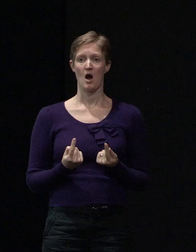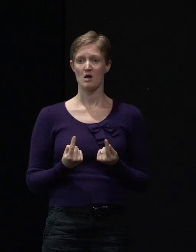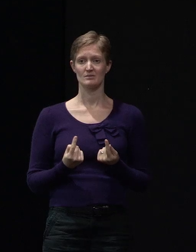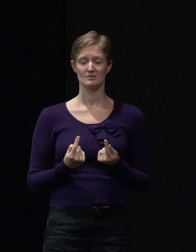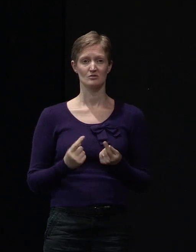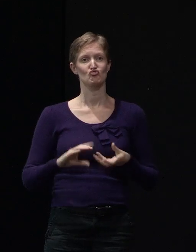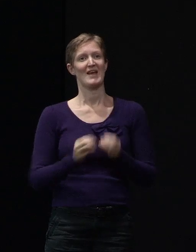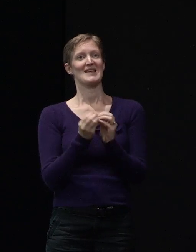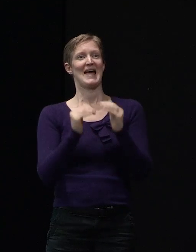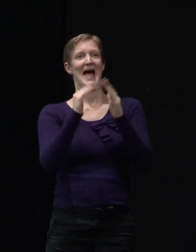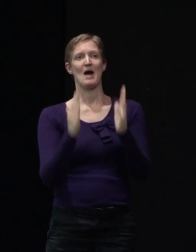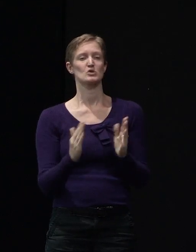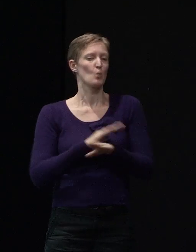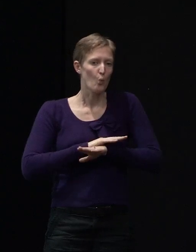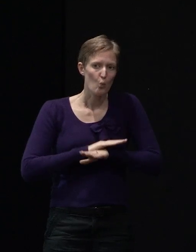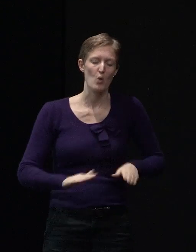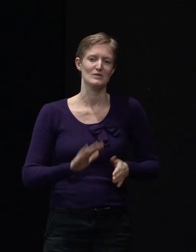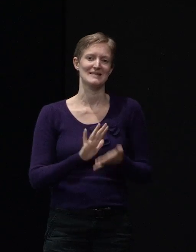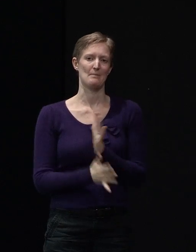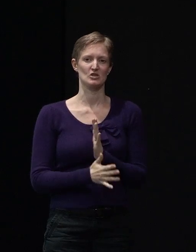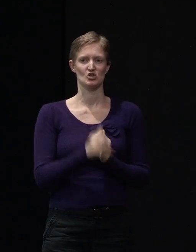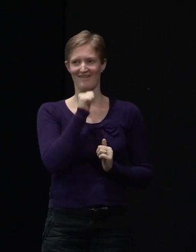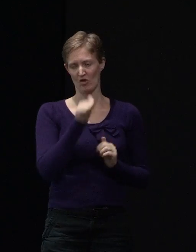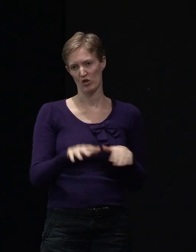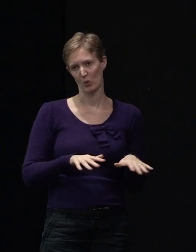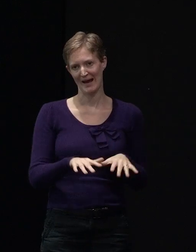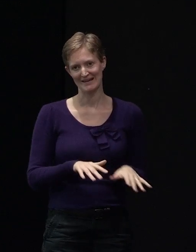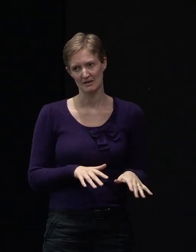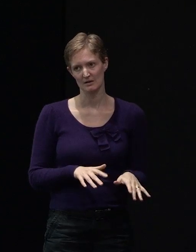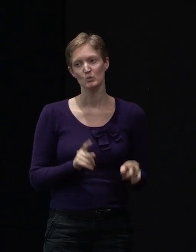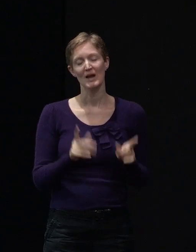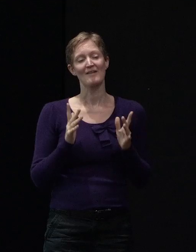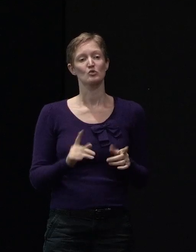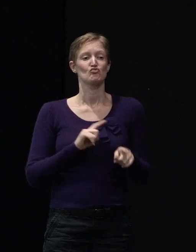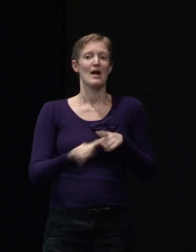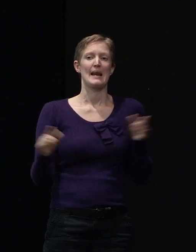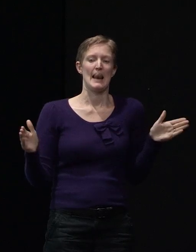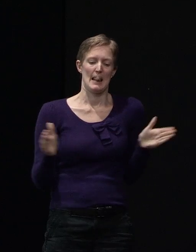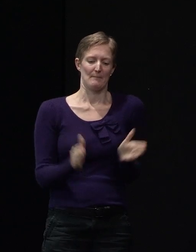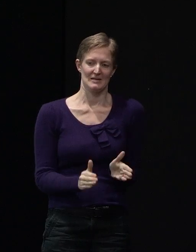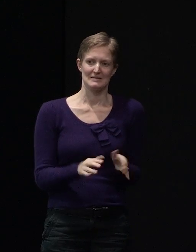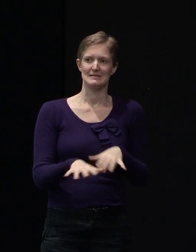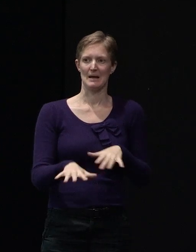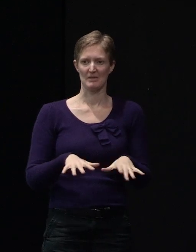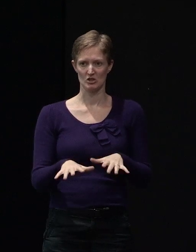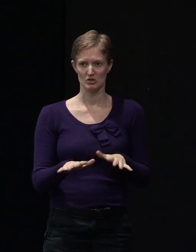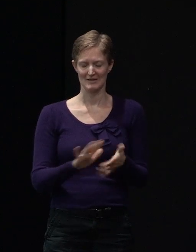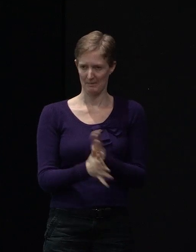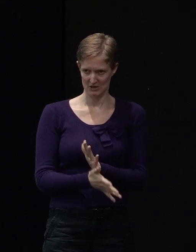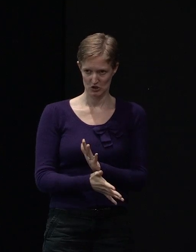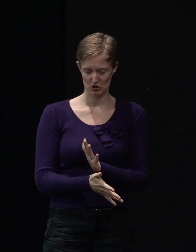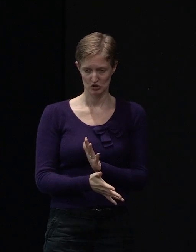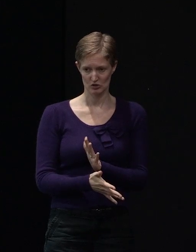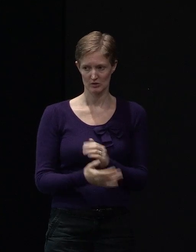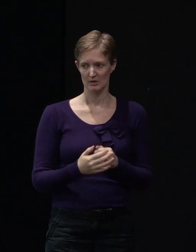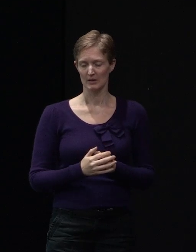damaged, or to some extent, by future earthquakes. We just have to try and limit the damage, and then limit the repairs